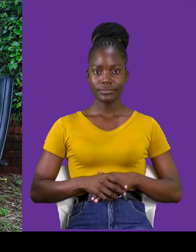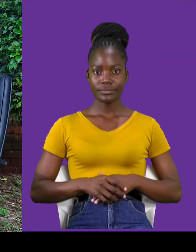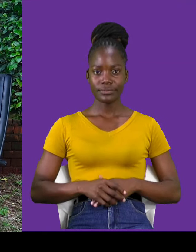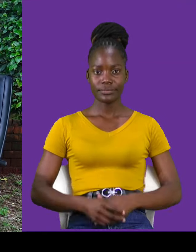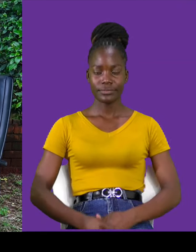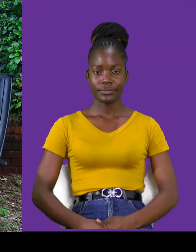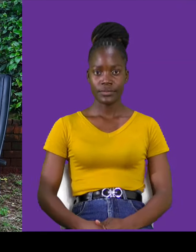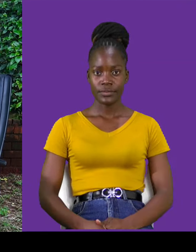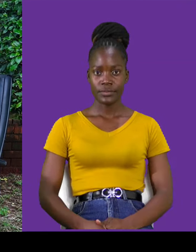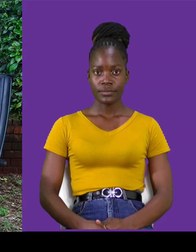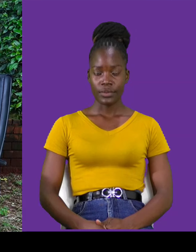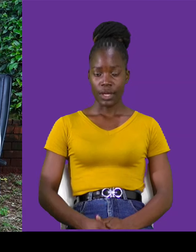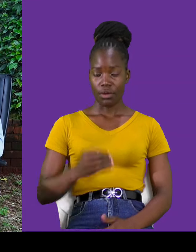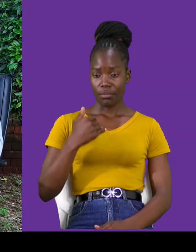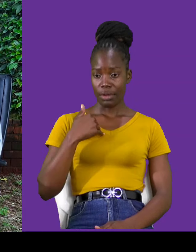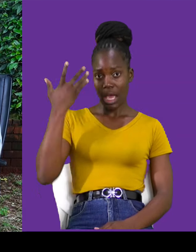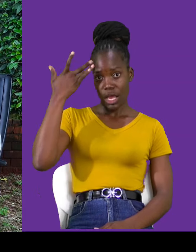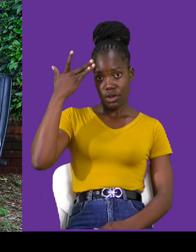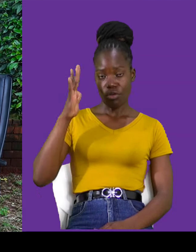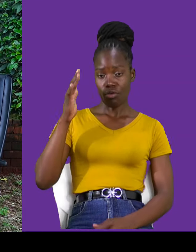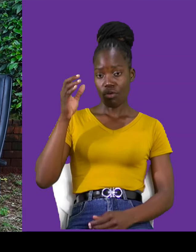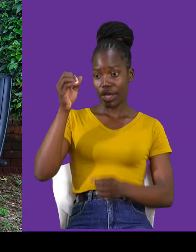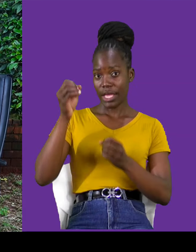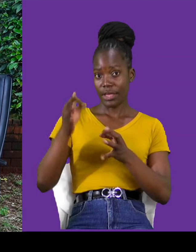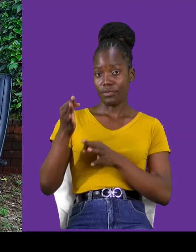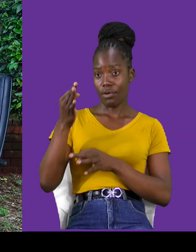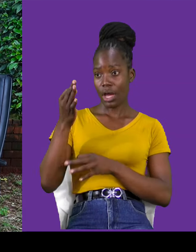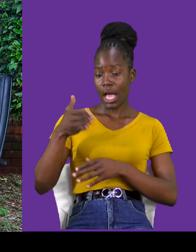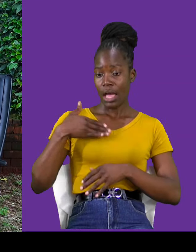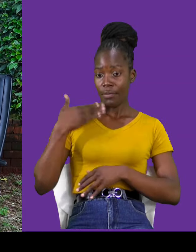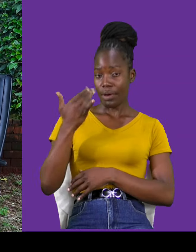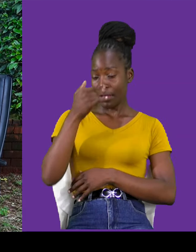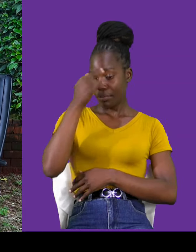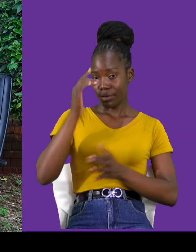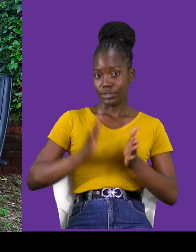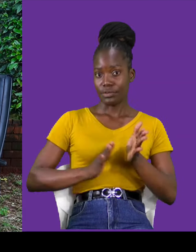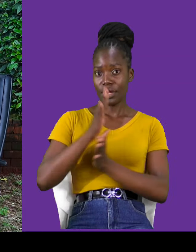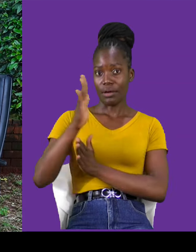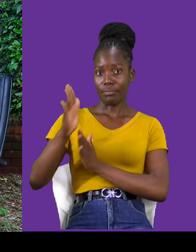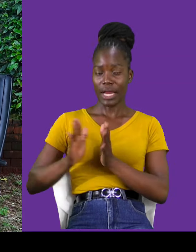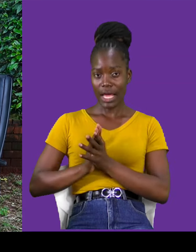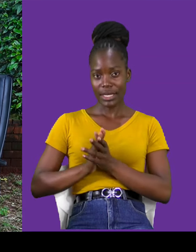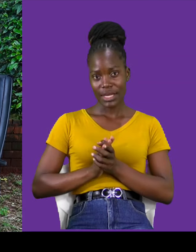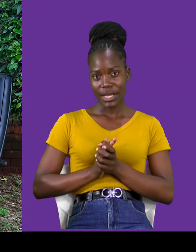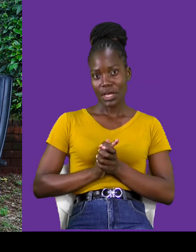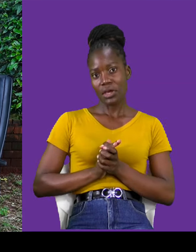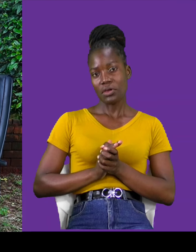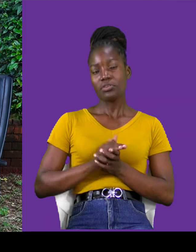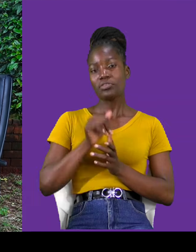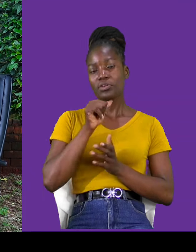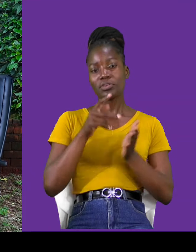I don't know if you're afraid of because you're afraid to take this idea. There's no